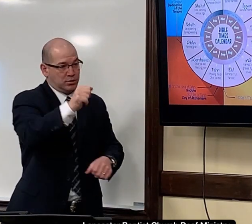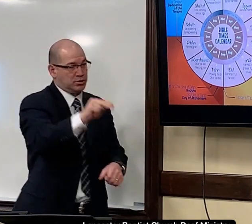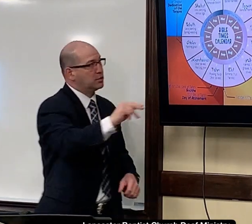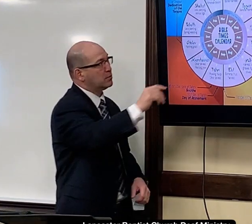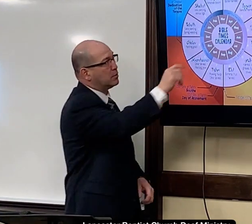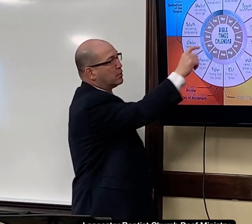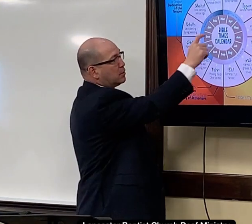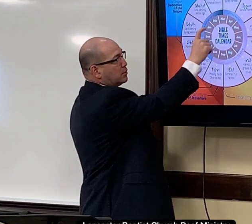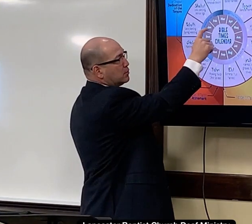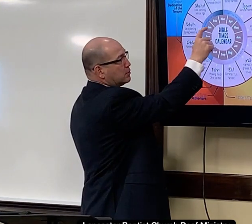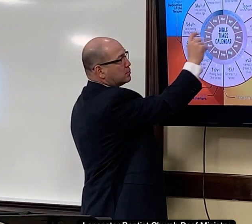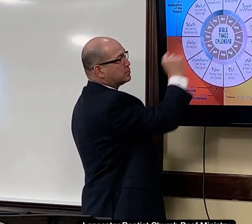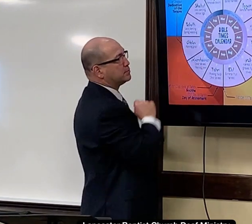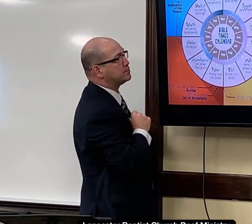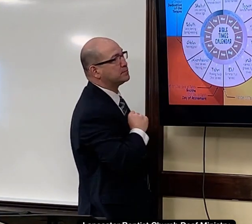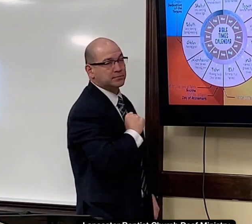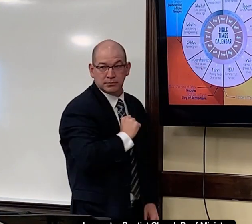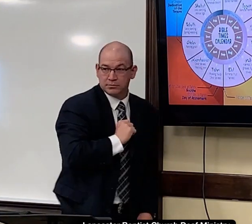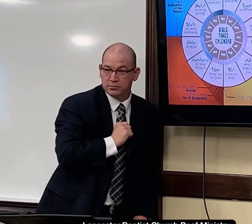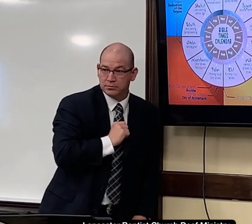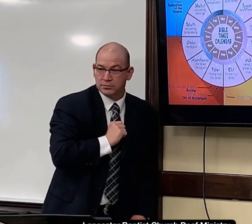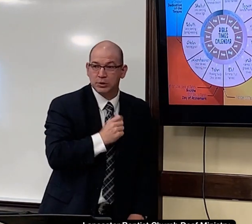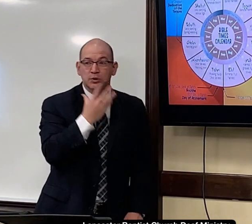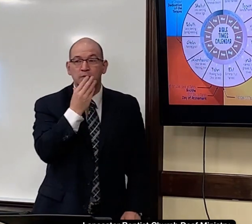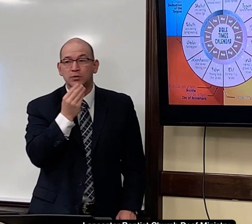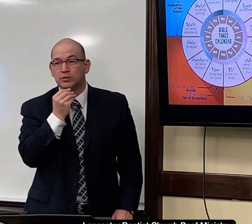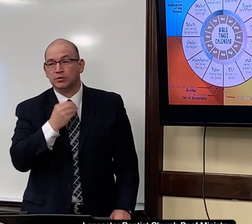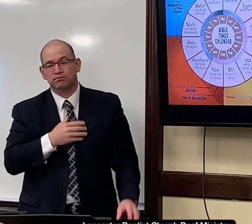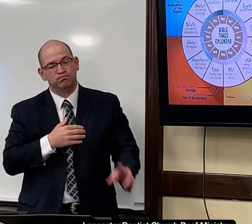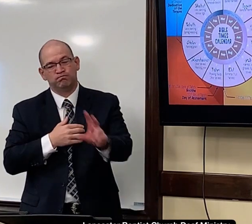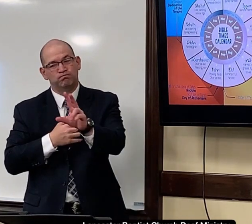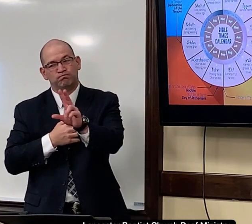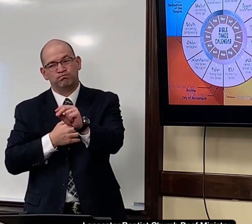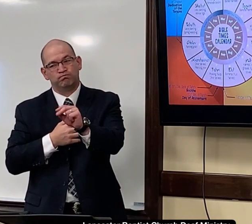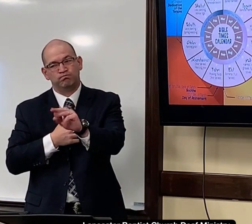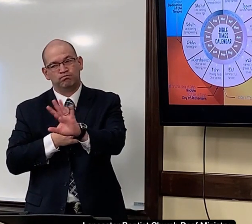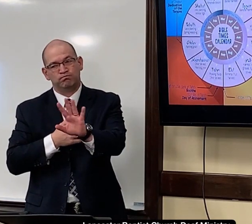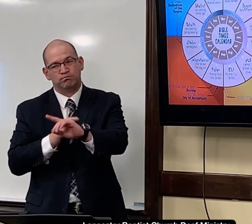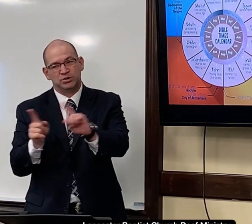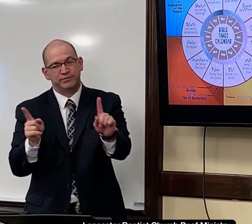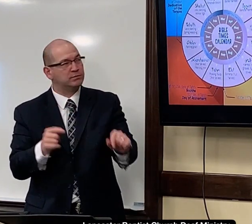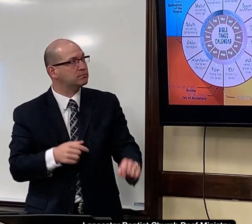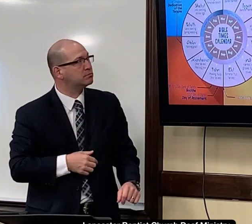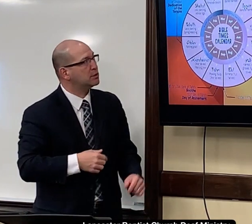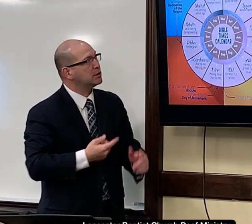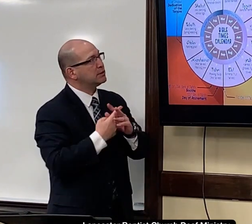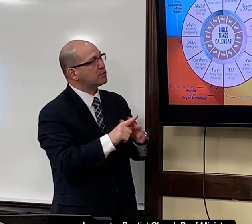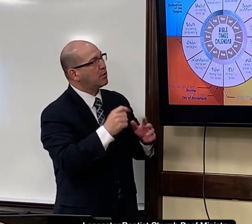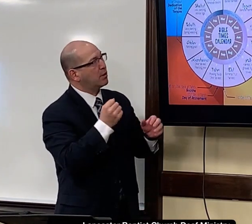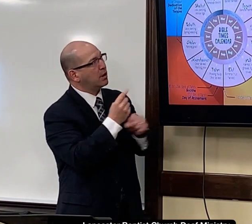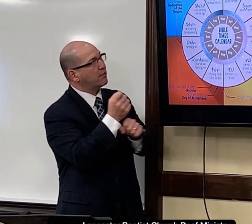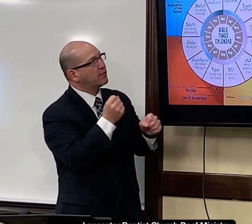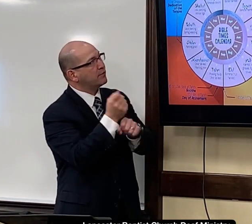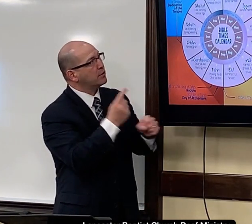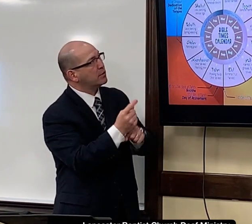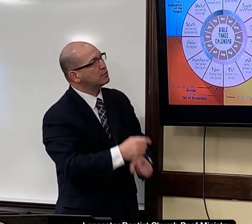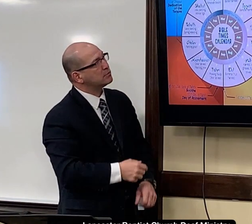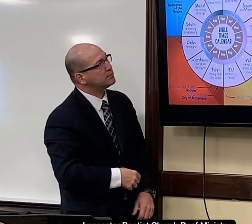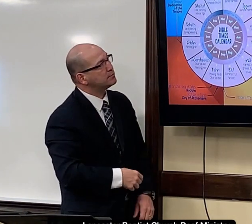So, we start every year in January. For the Hebrews, they do not do that. They start every year